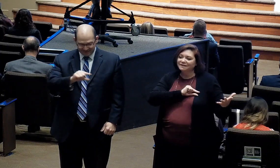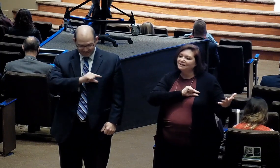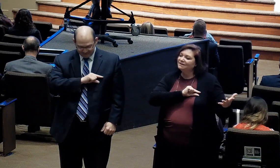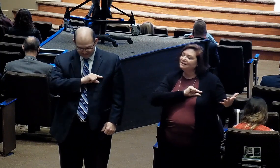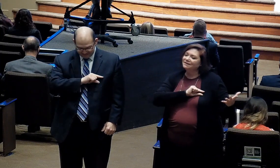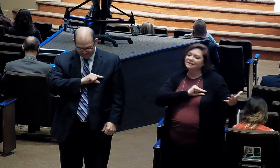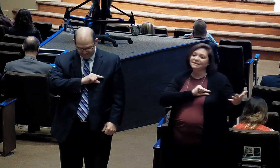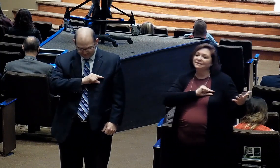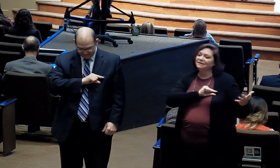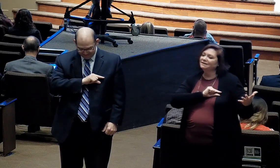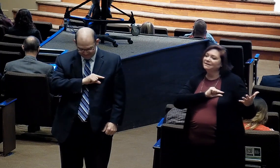price for